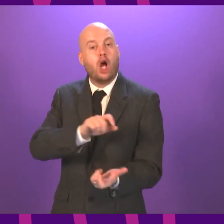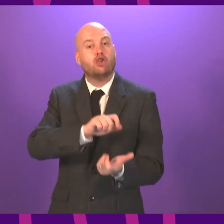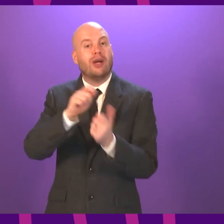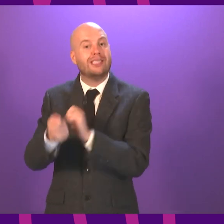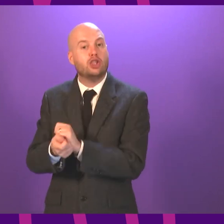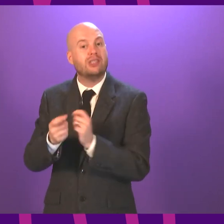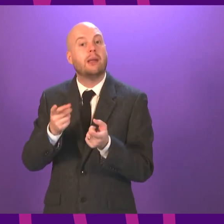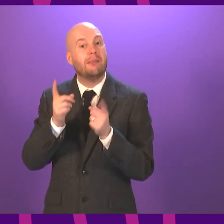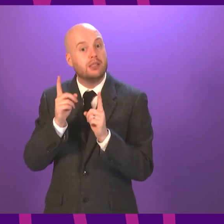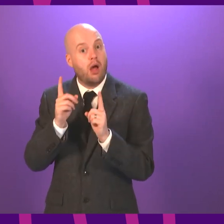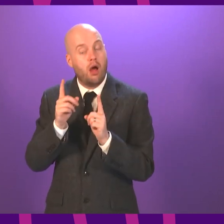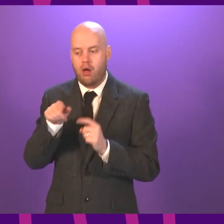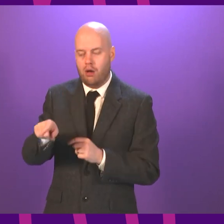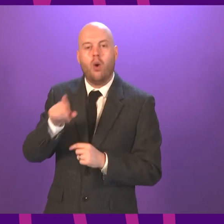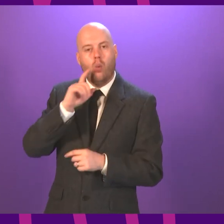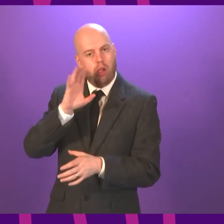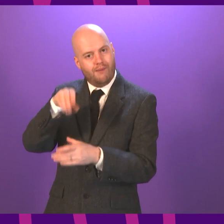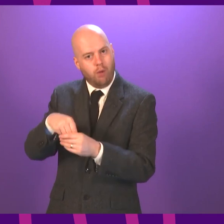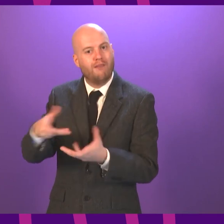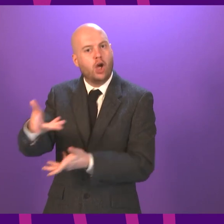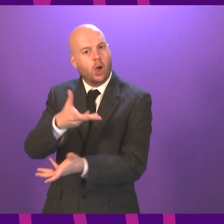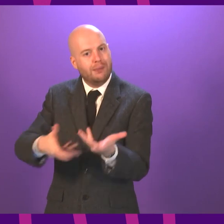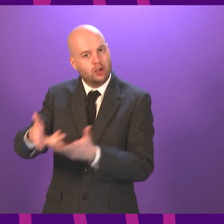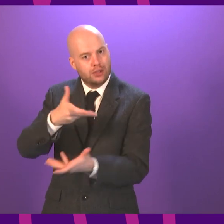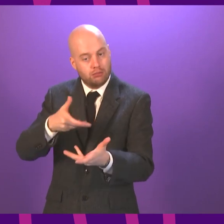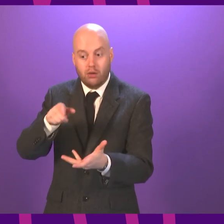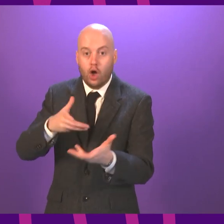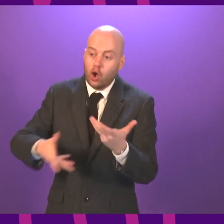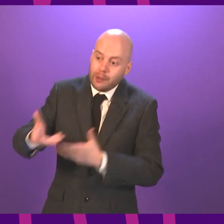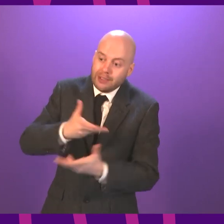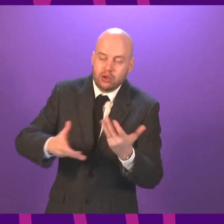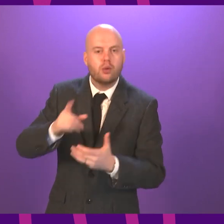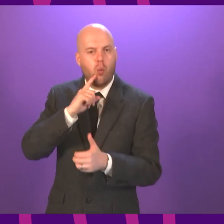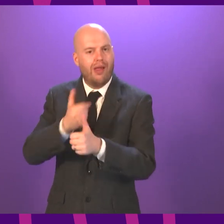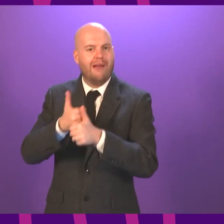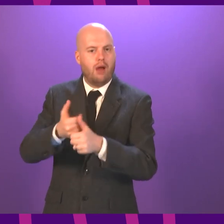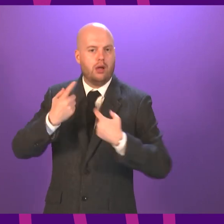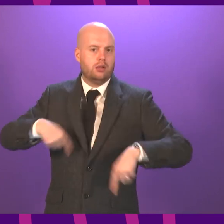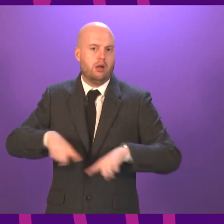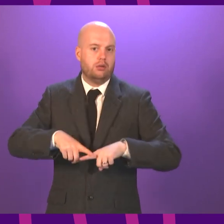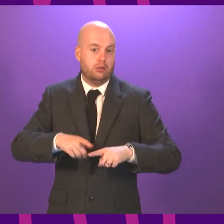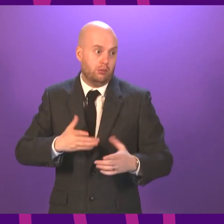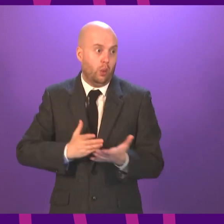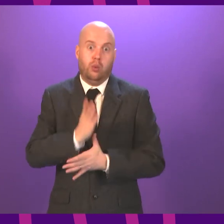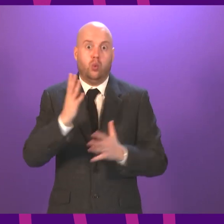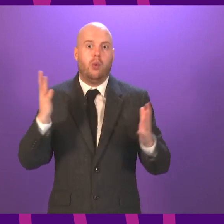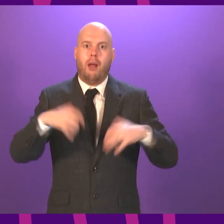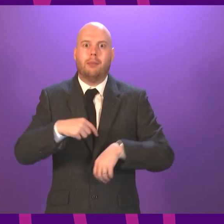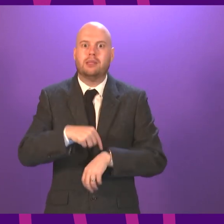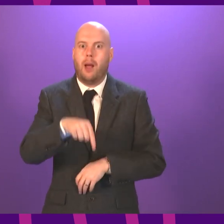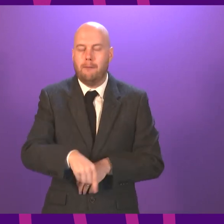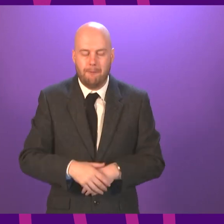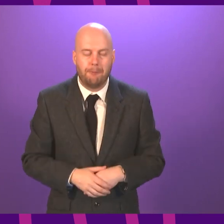of the Just Transition Commission and maintain the Commission to advise us right throughout this Parliament. I believe a majority